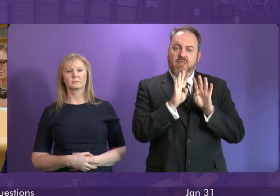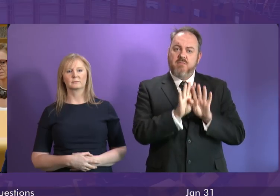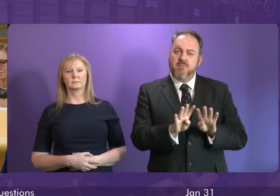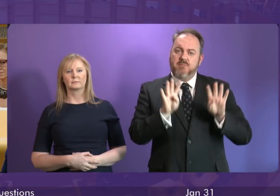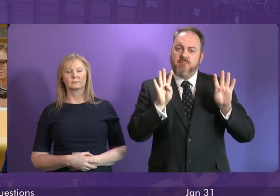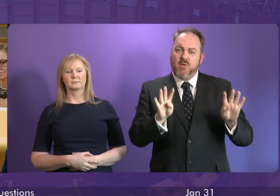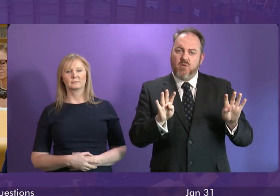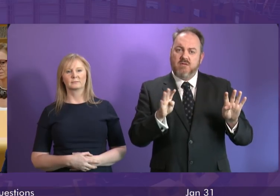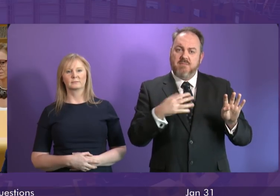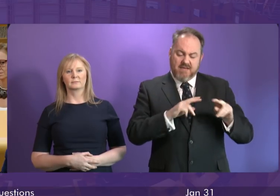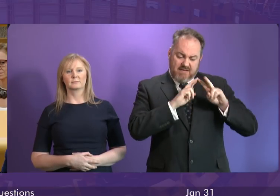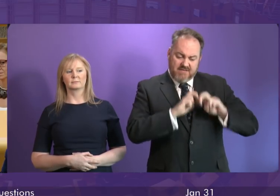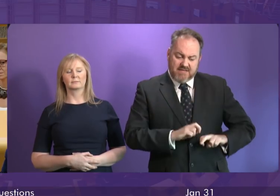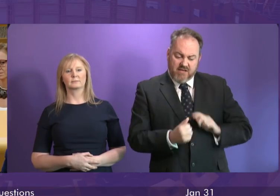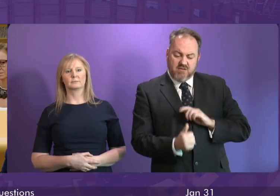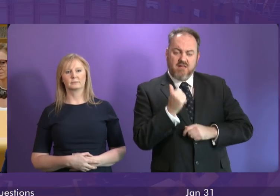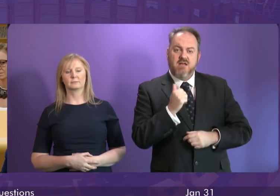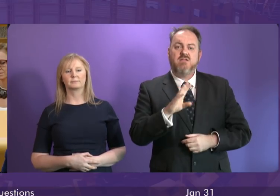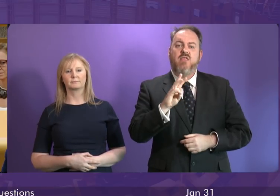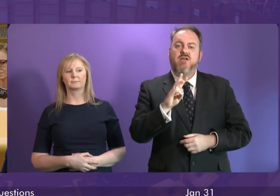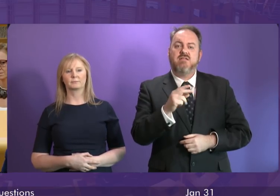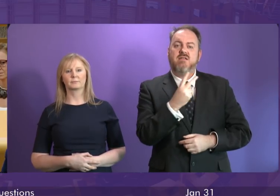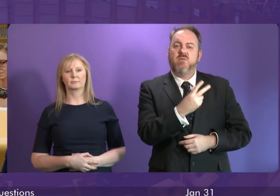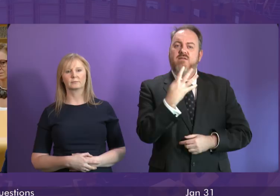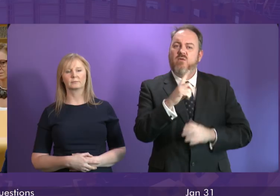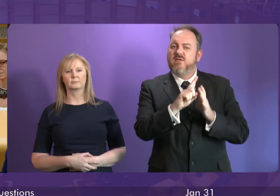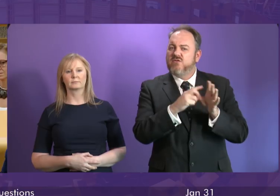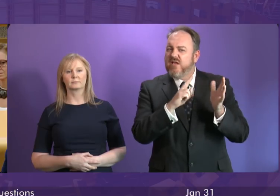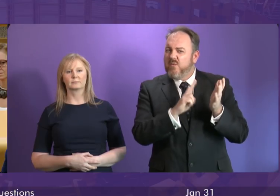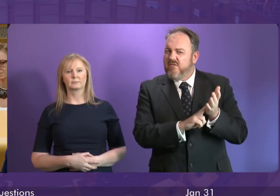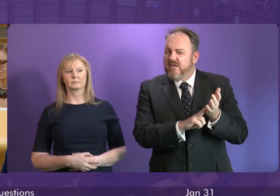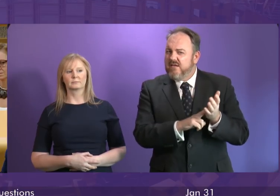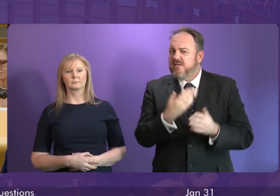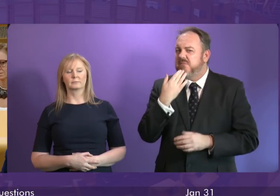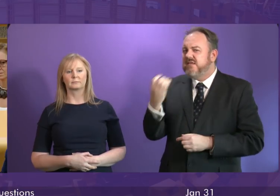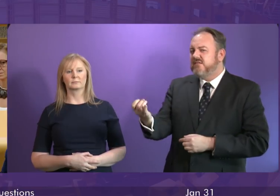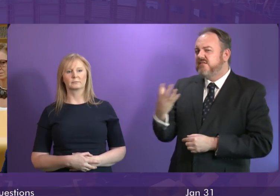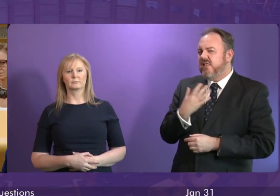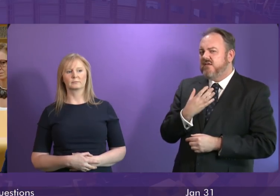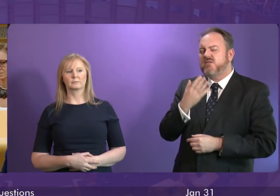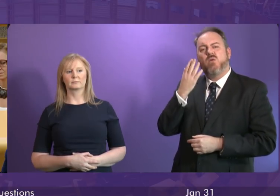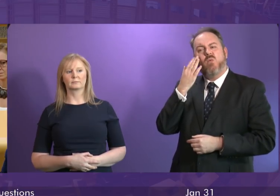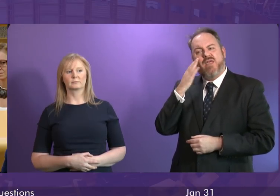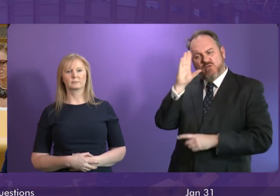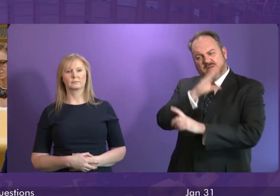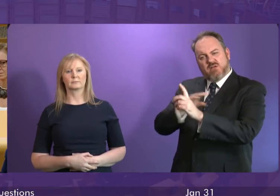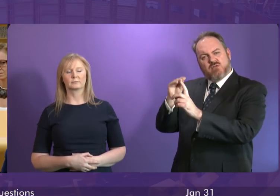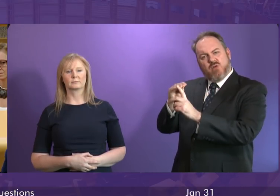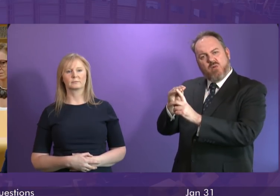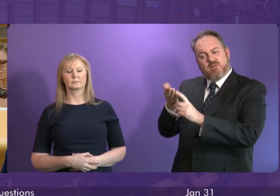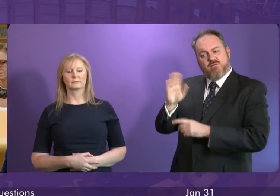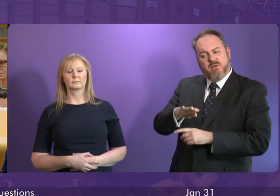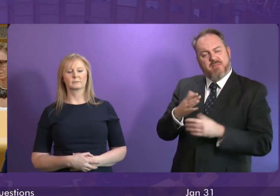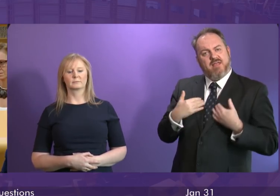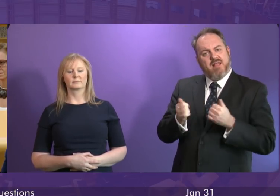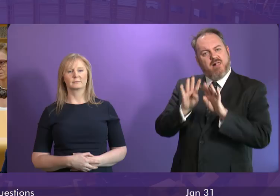this case was triggered last Thursday, the 24th of January. Will the First Minister say when she and the Health Secretary were first made aware by the Health